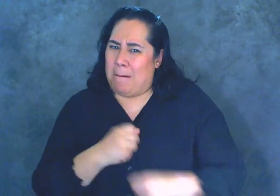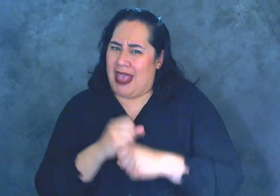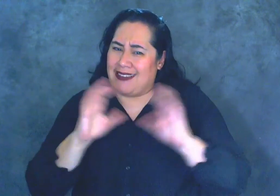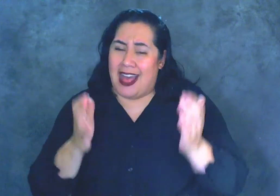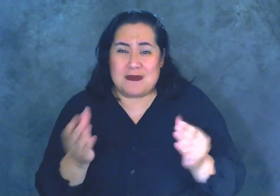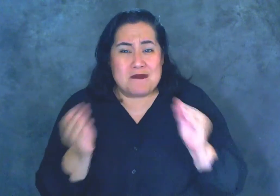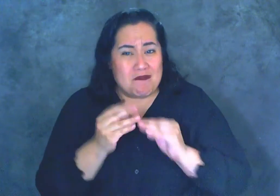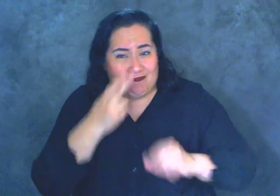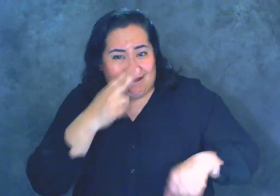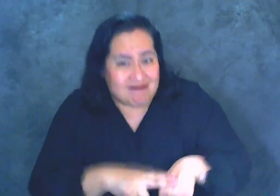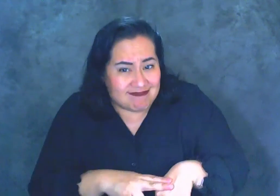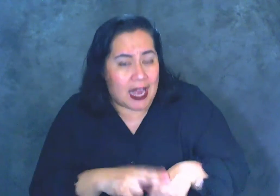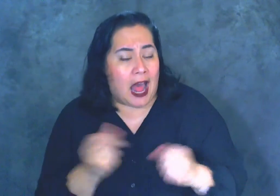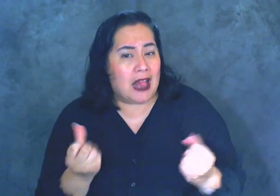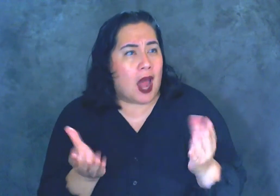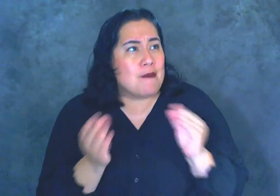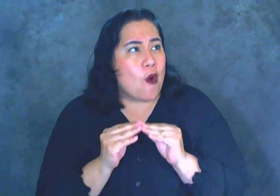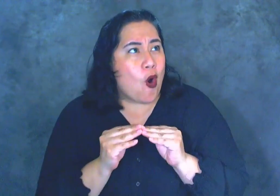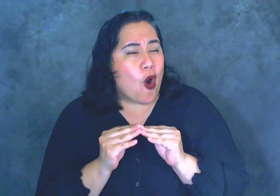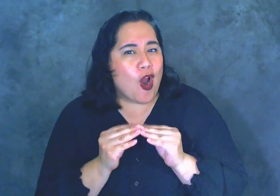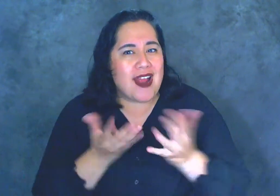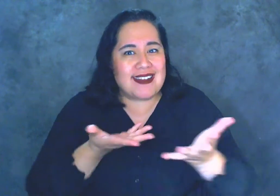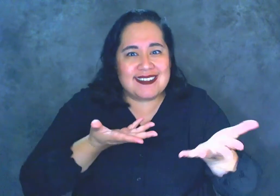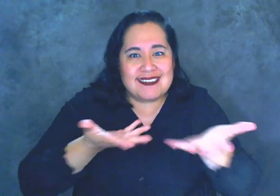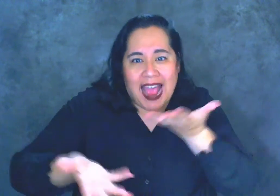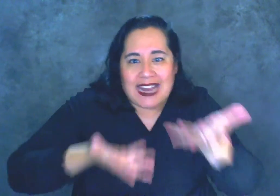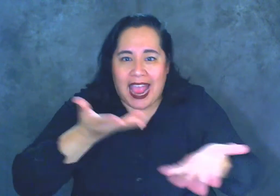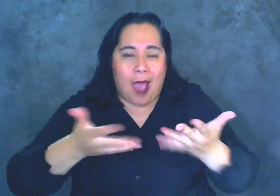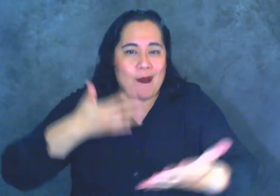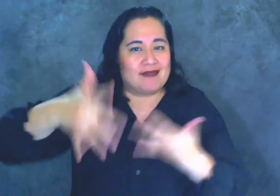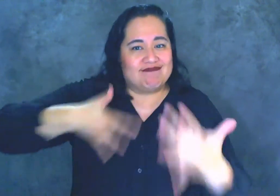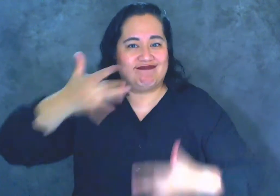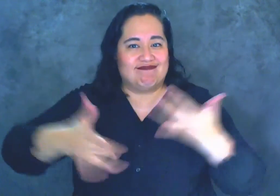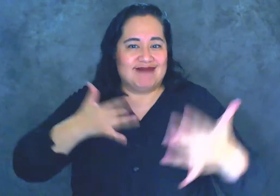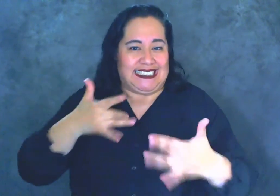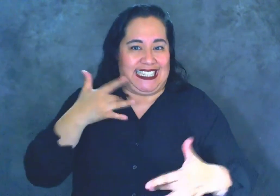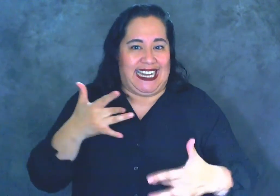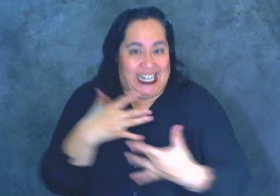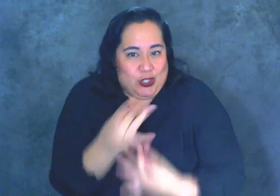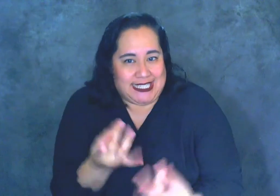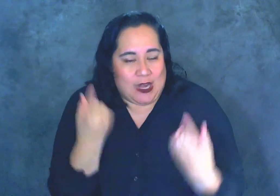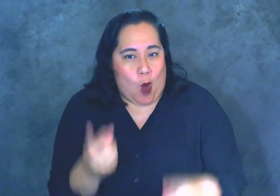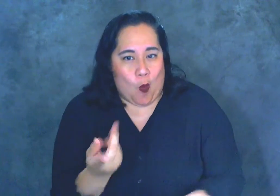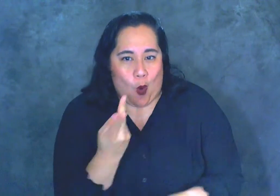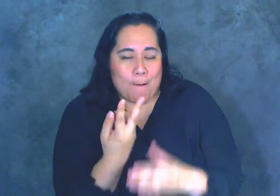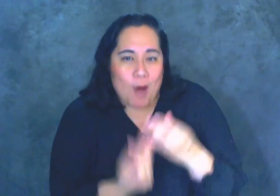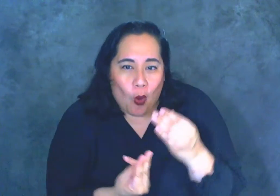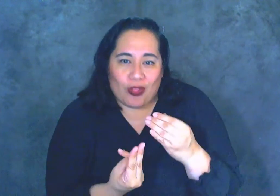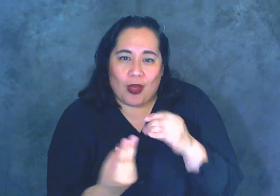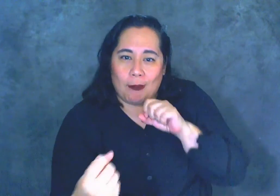funner and a lot more dynamic and a lot more interesting when we're both playing off each other's